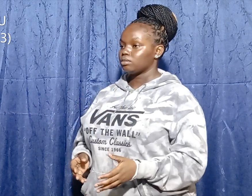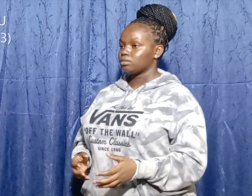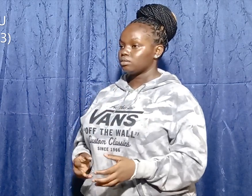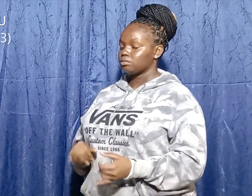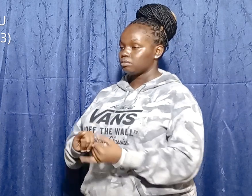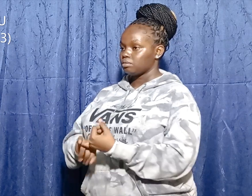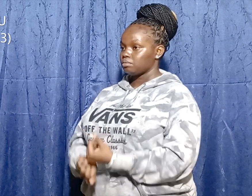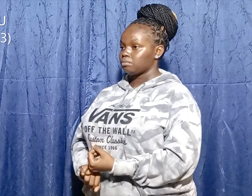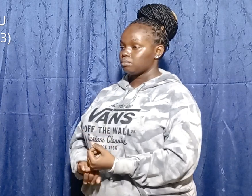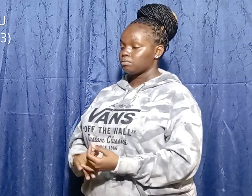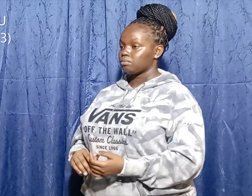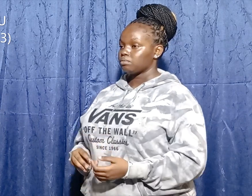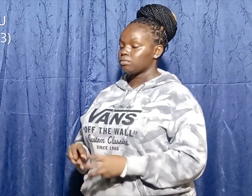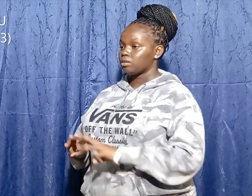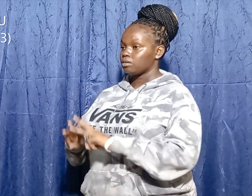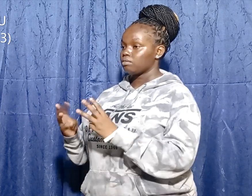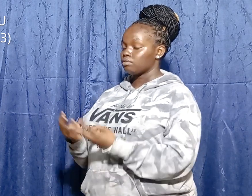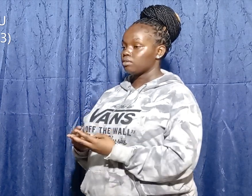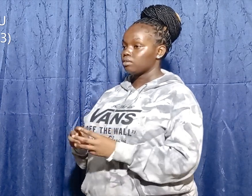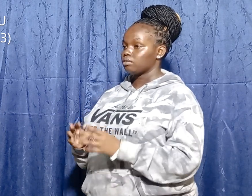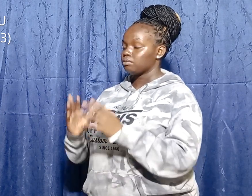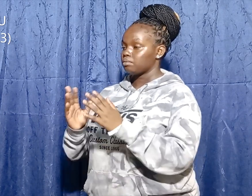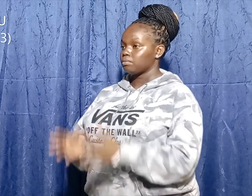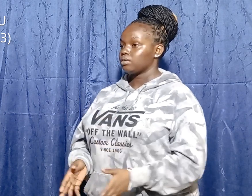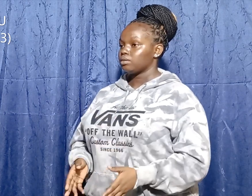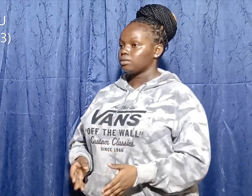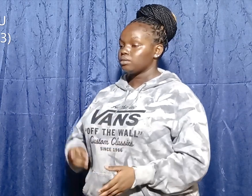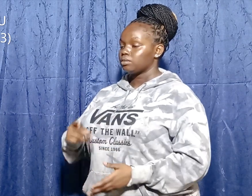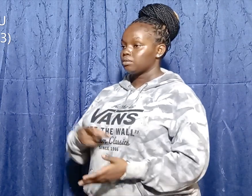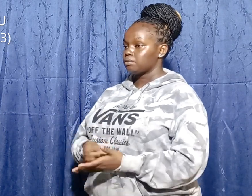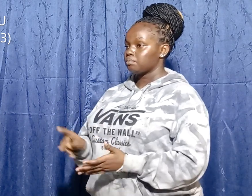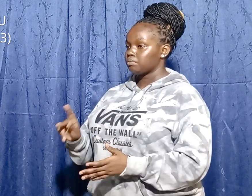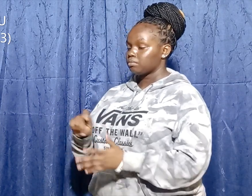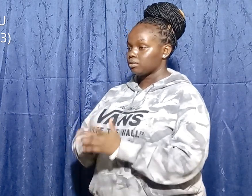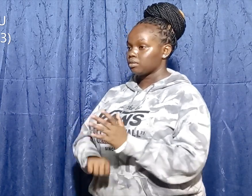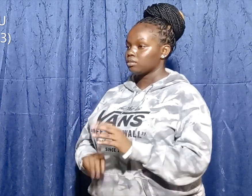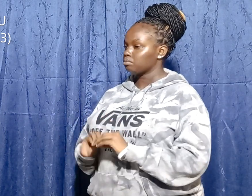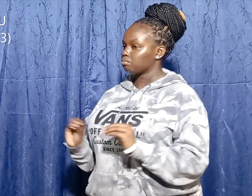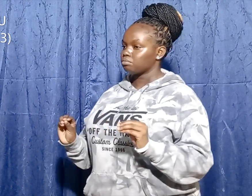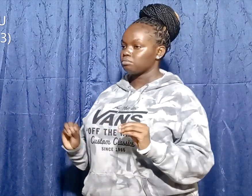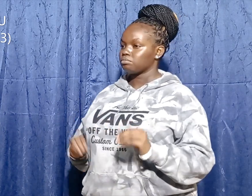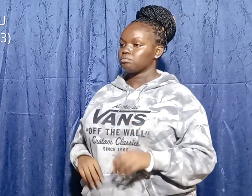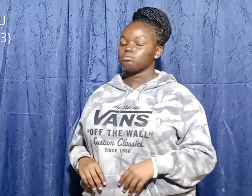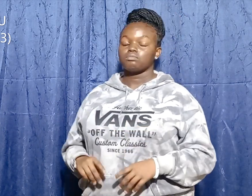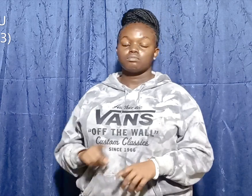not pay tax. When David was interacting with Israelite soldiers,